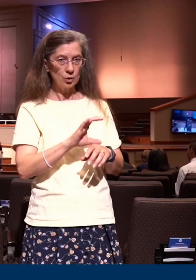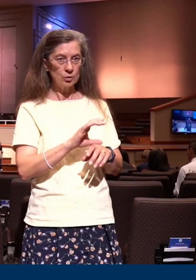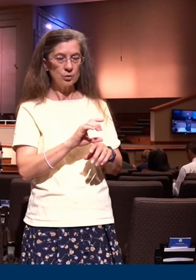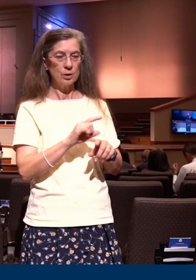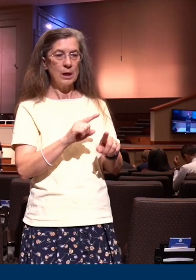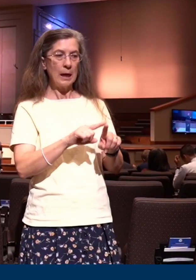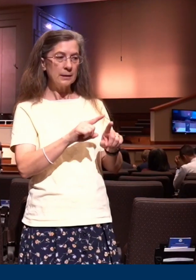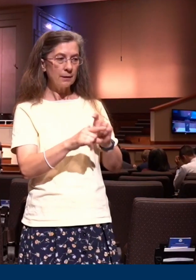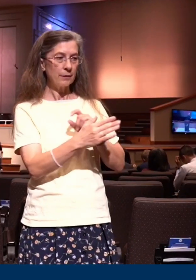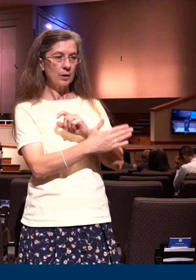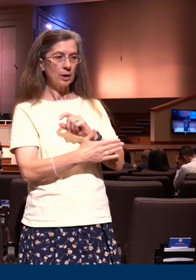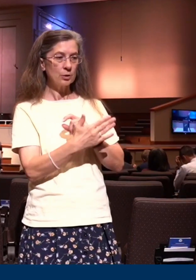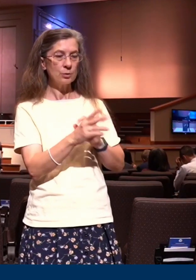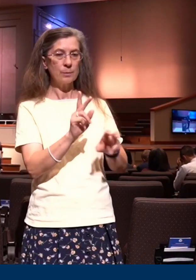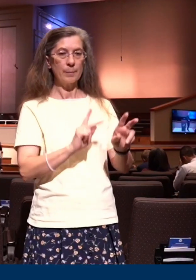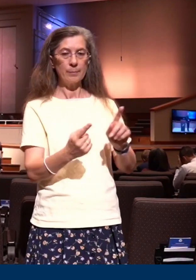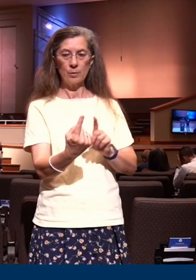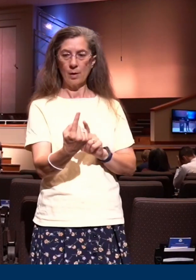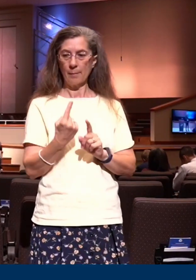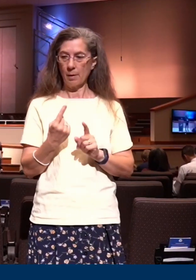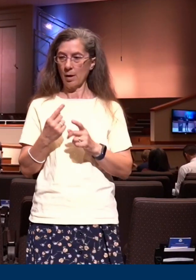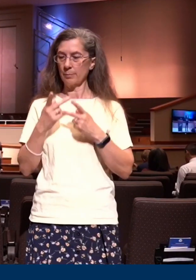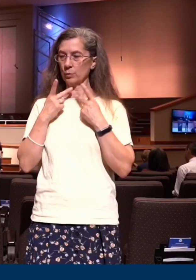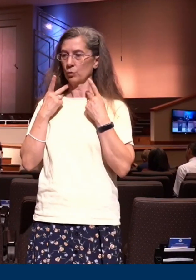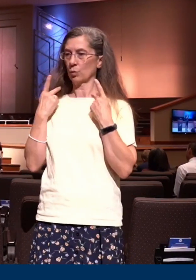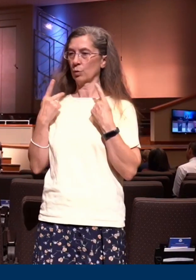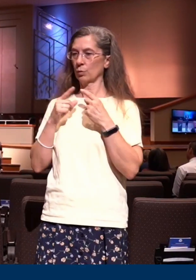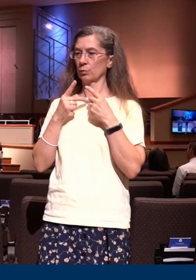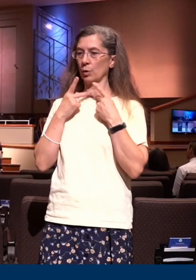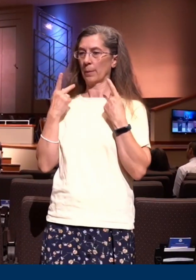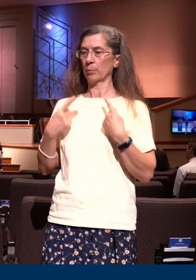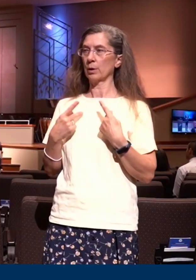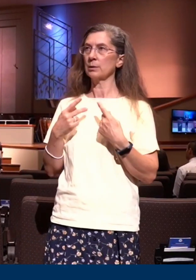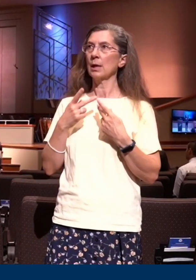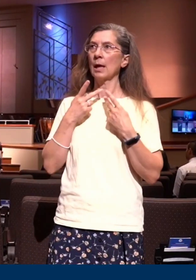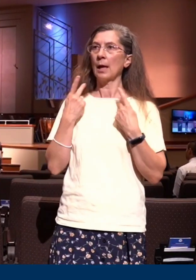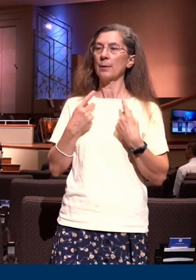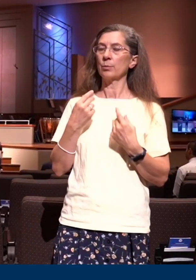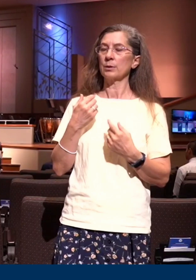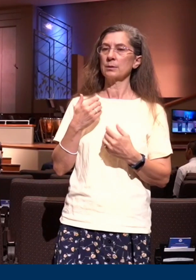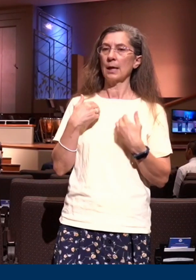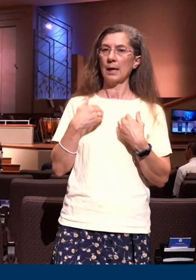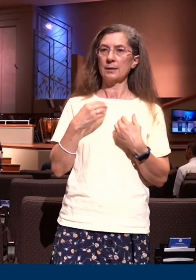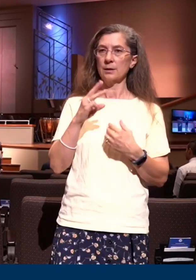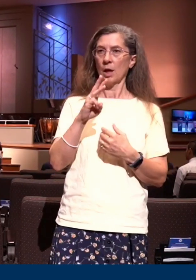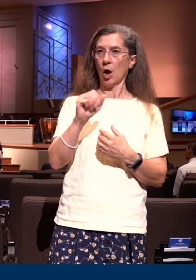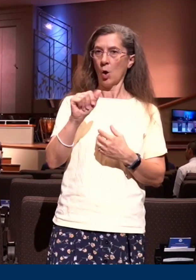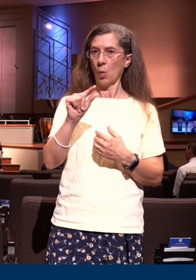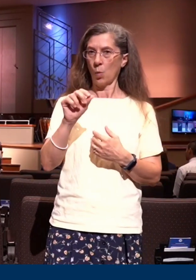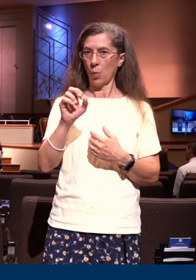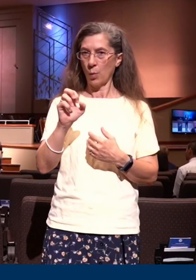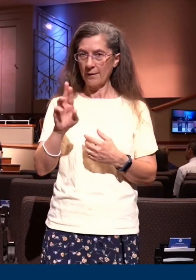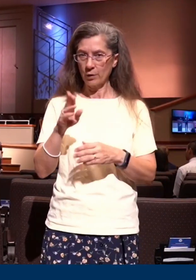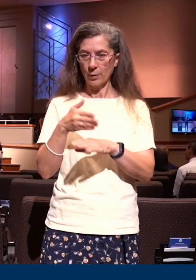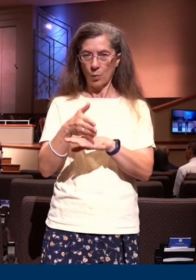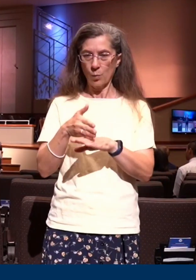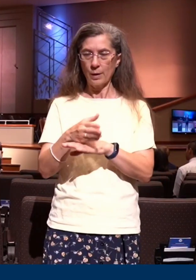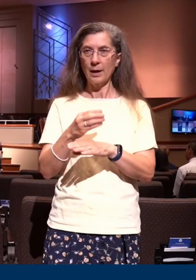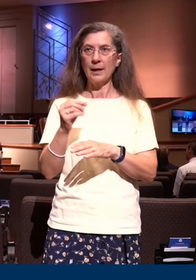coming up to the priest and the priest standing there with the wafer and the juice and because of their belief in a doctrine called